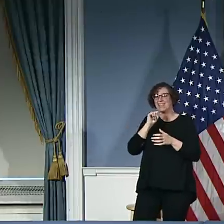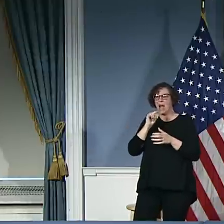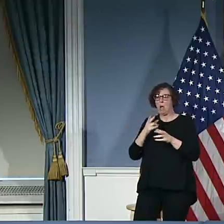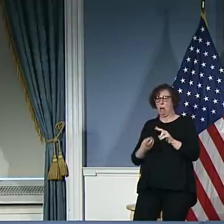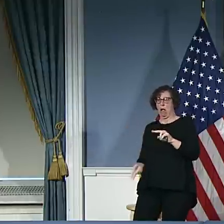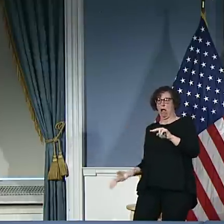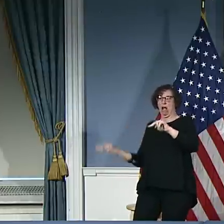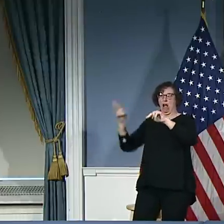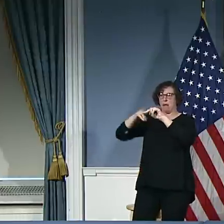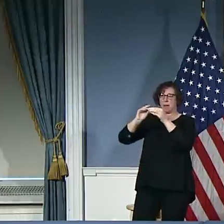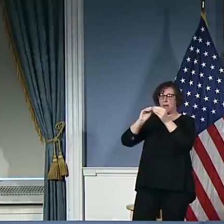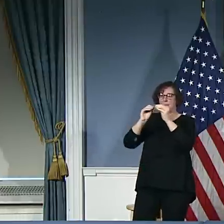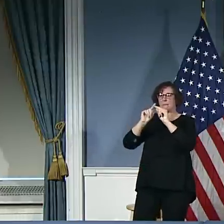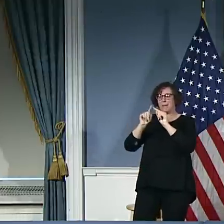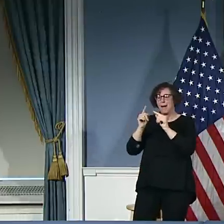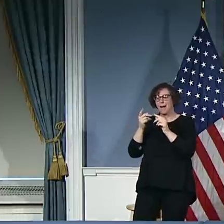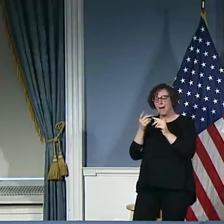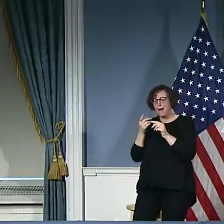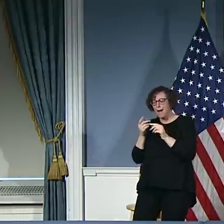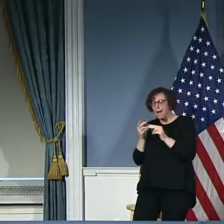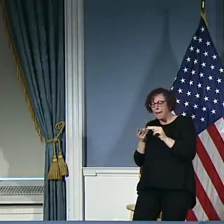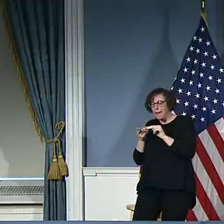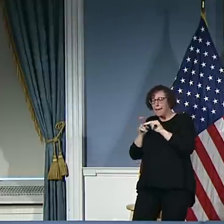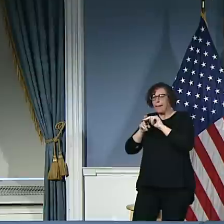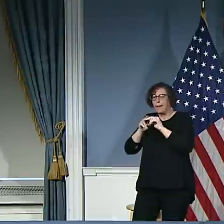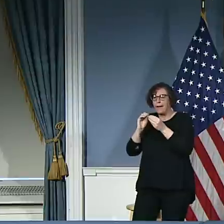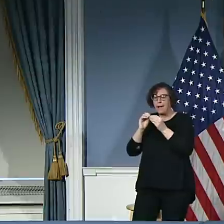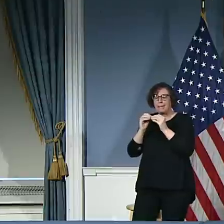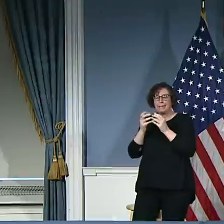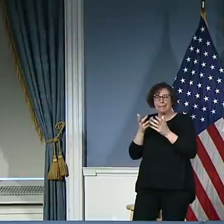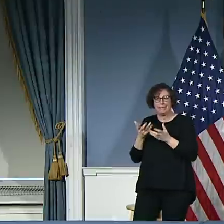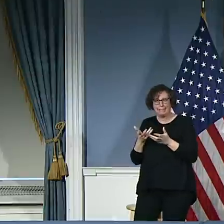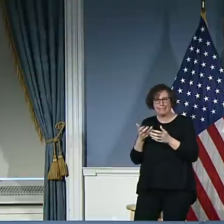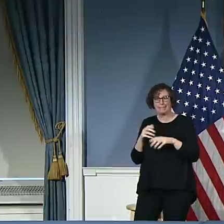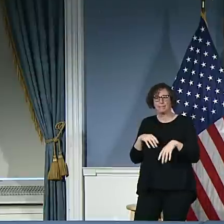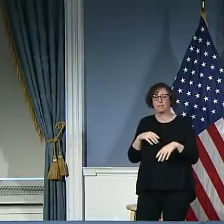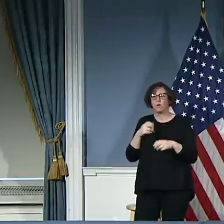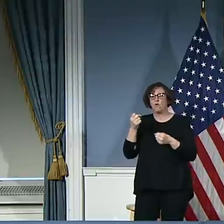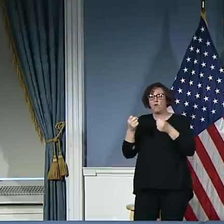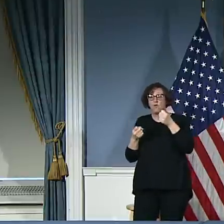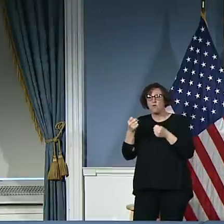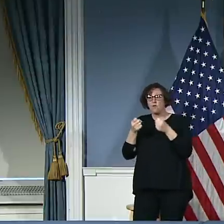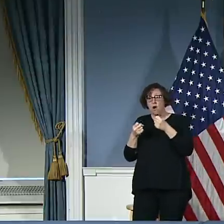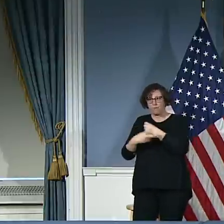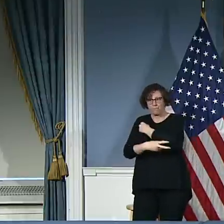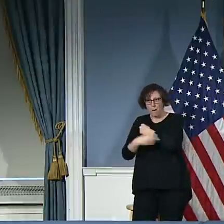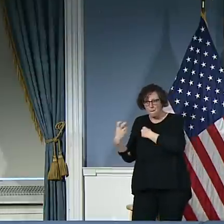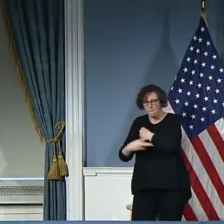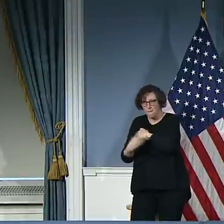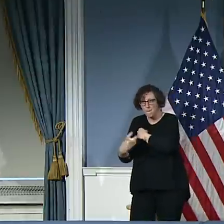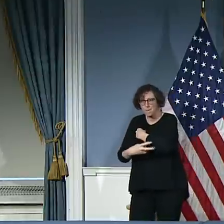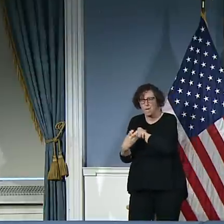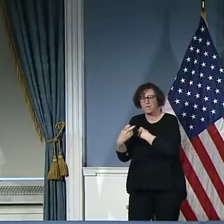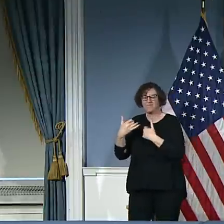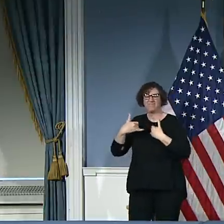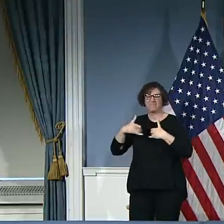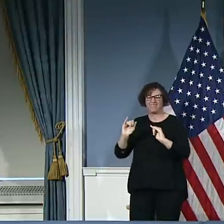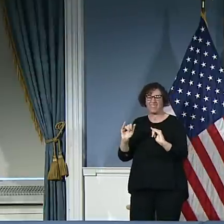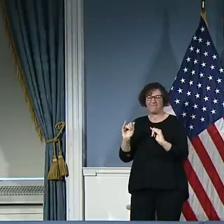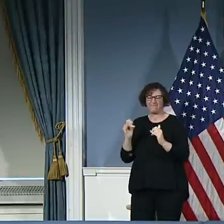still up, and the stolen cars are still a problem. And Ashley, you and I have spoken many times